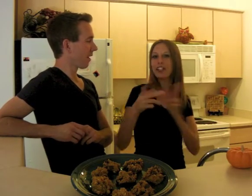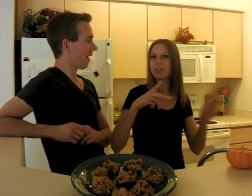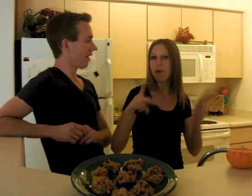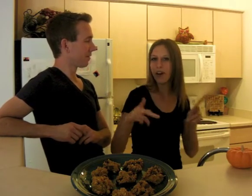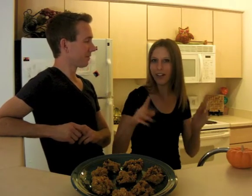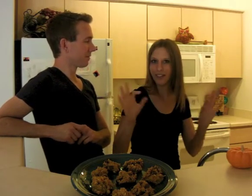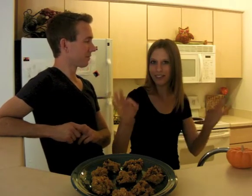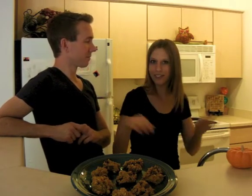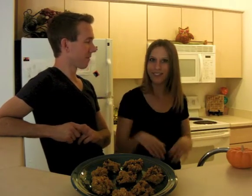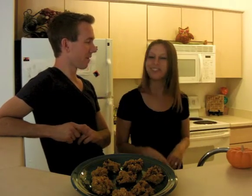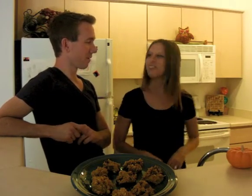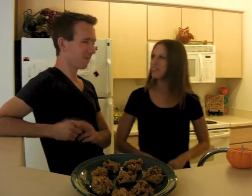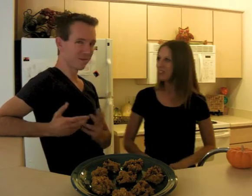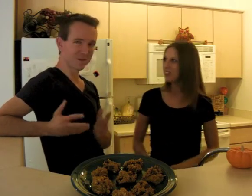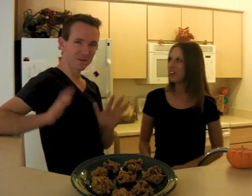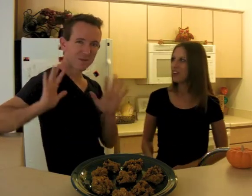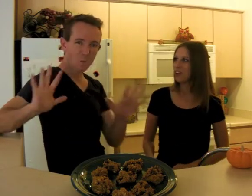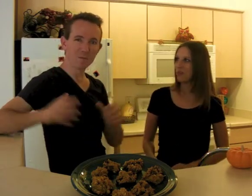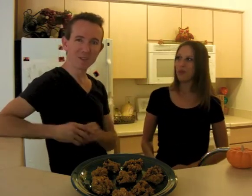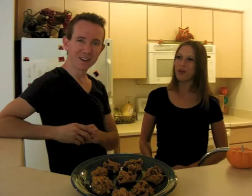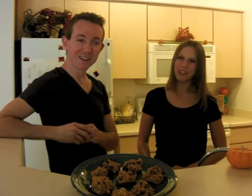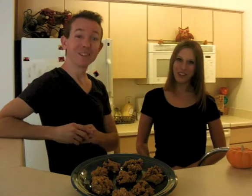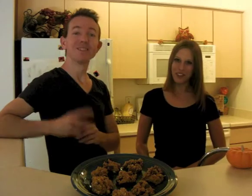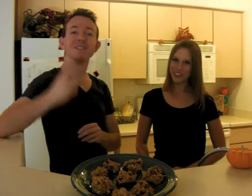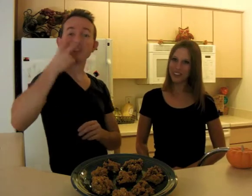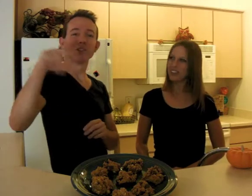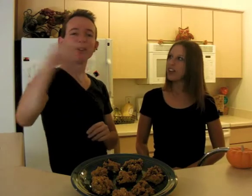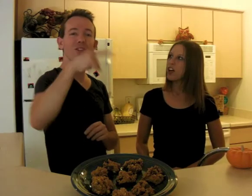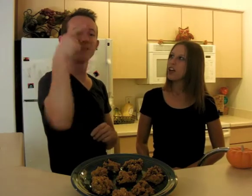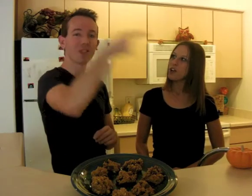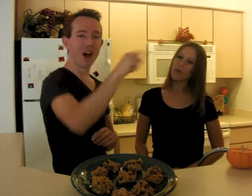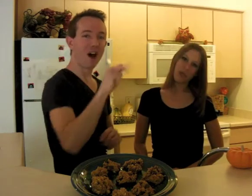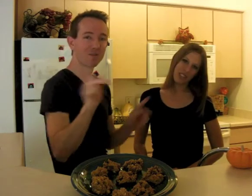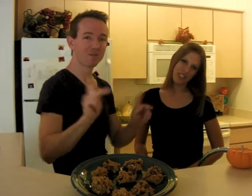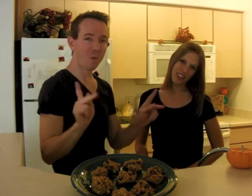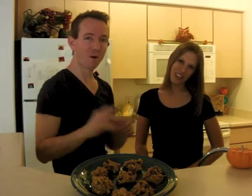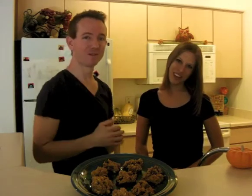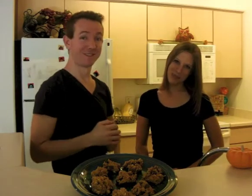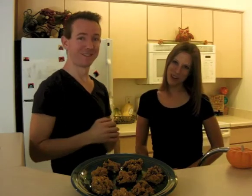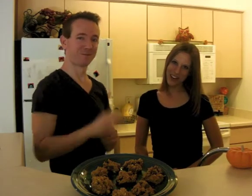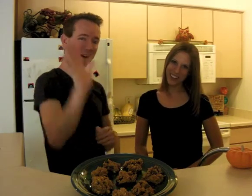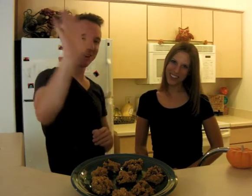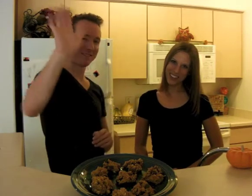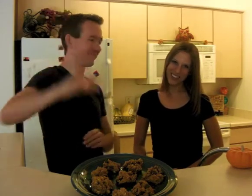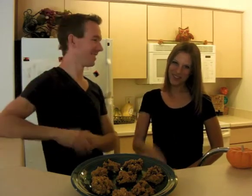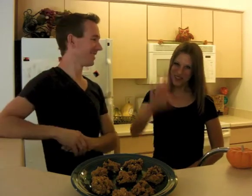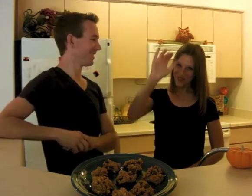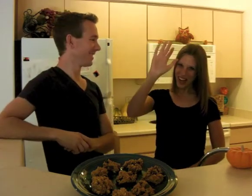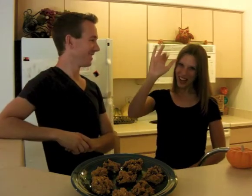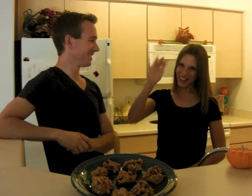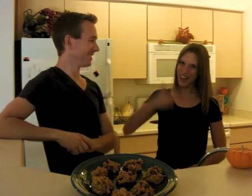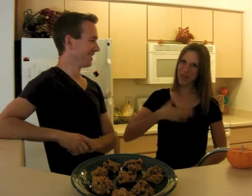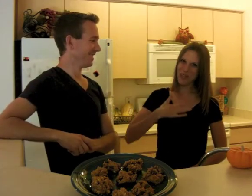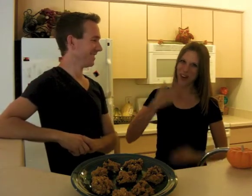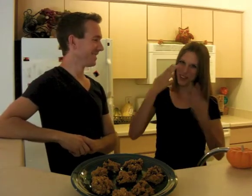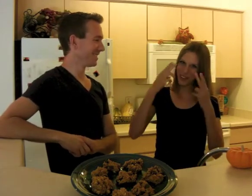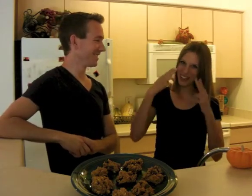bring it to the party. Well, wonderful. Well, we'll see you there at the party. Bye and happy Halloween.